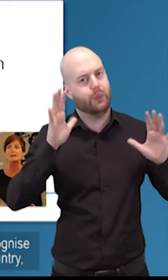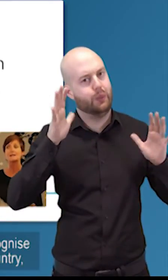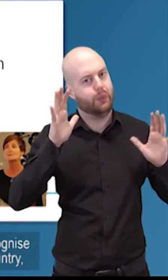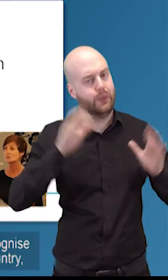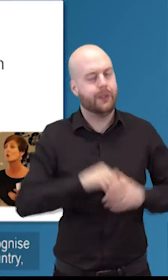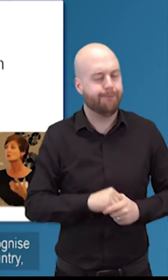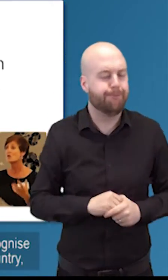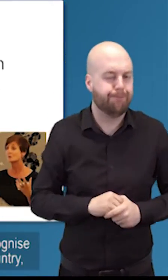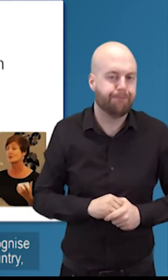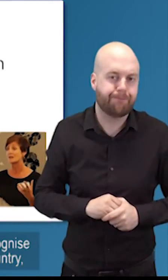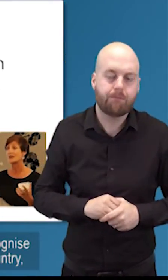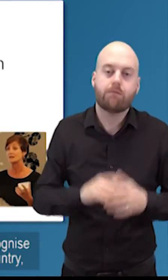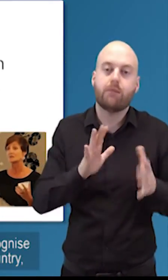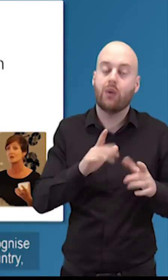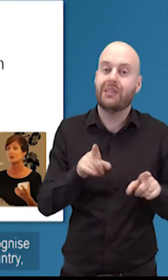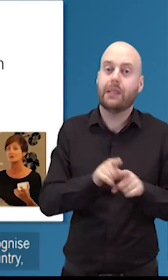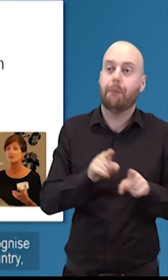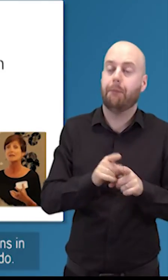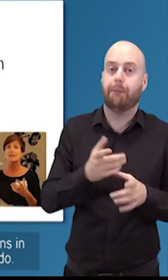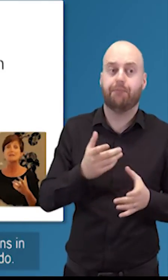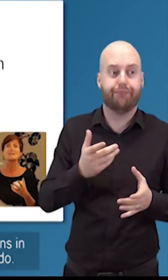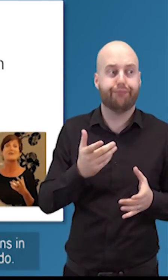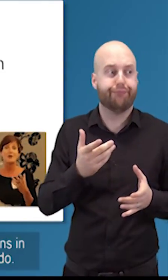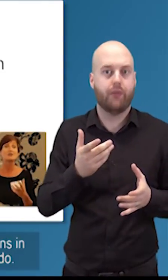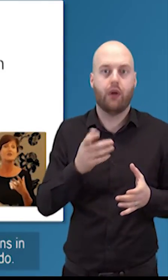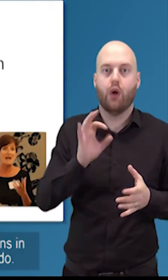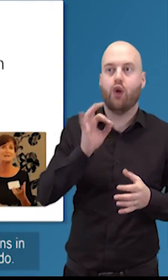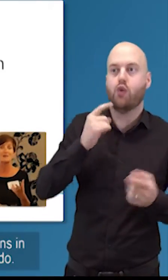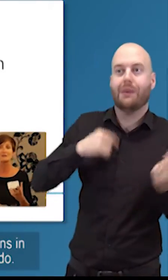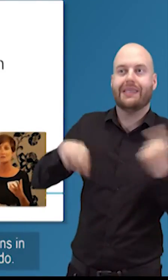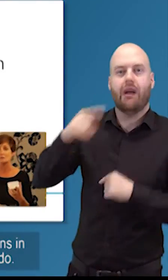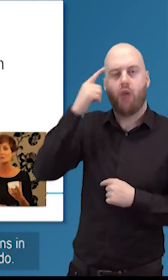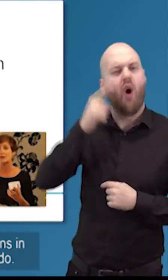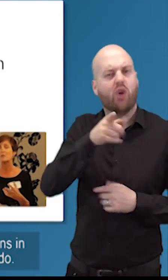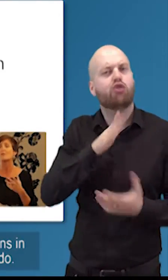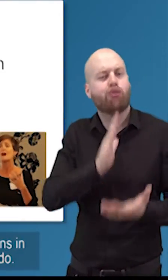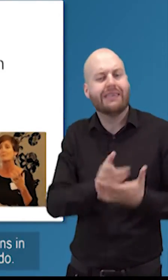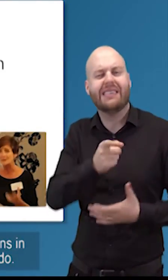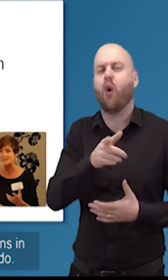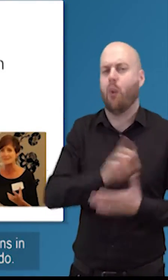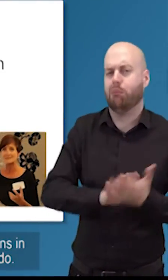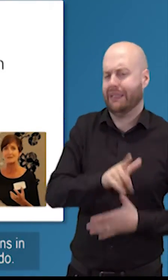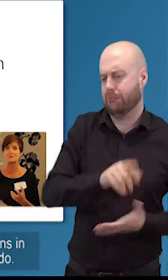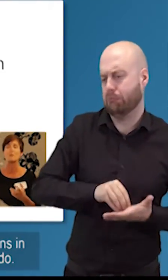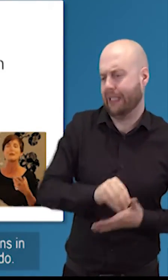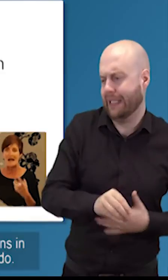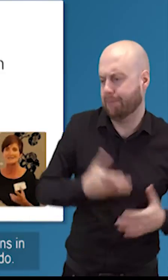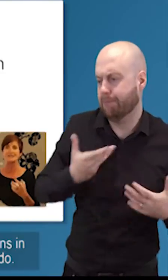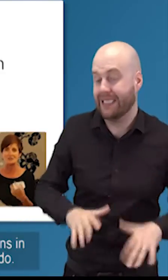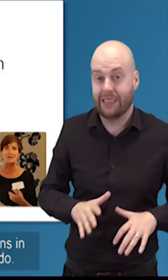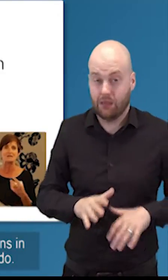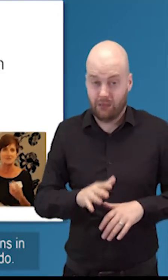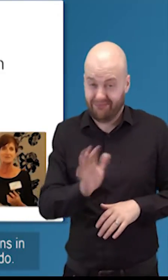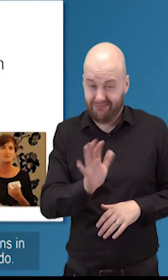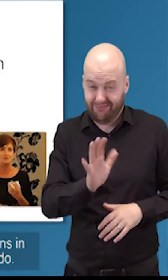we recognize but it's not always recognized throughout the country is that voluntary aspect to the role and what that means in terms of what we're